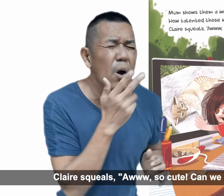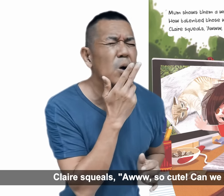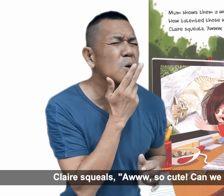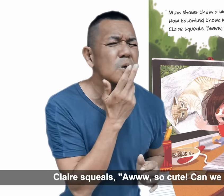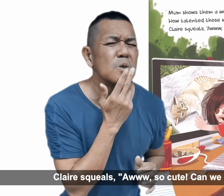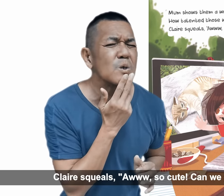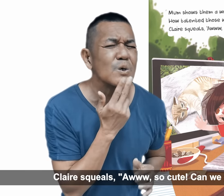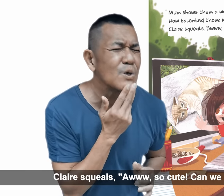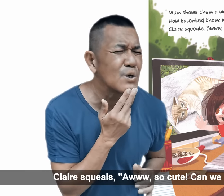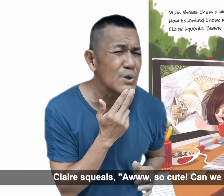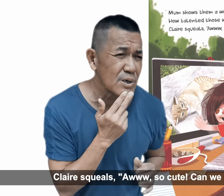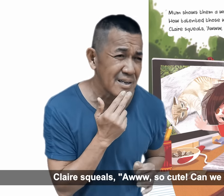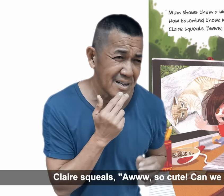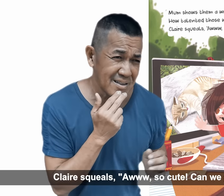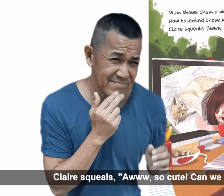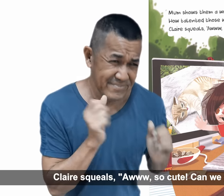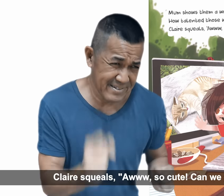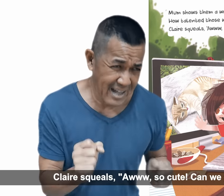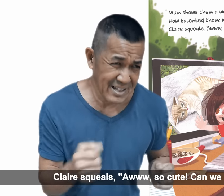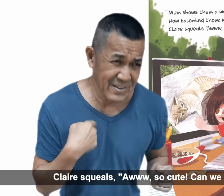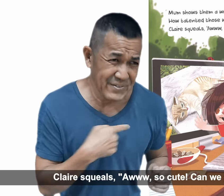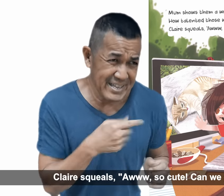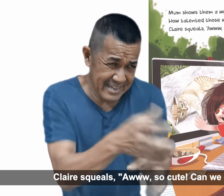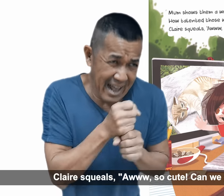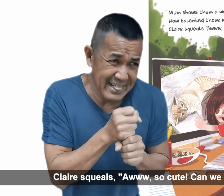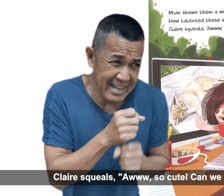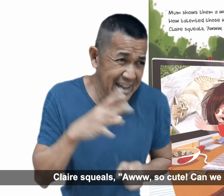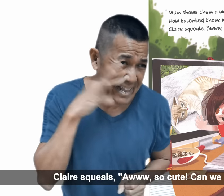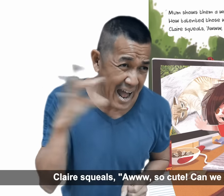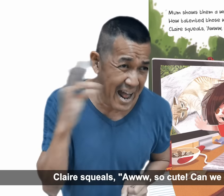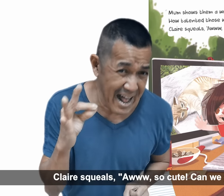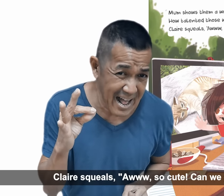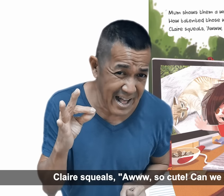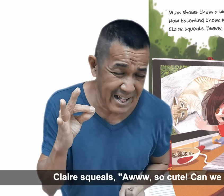cute! Can we get a cat?